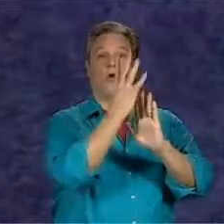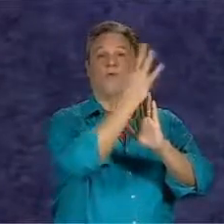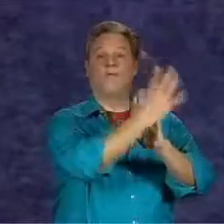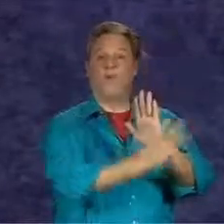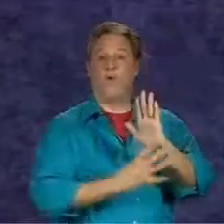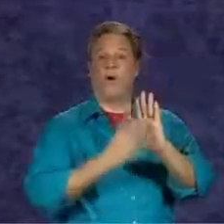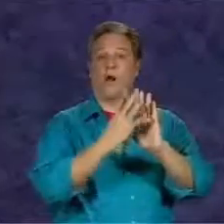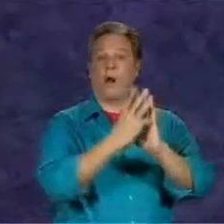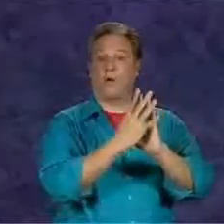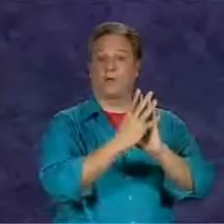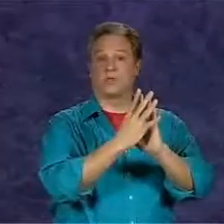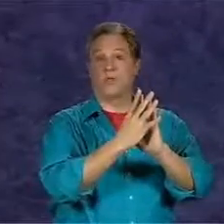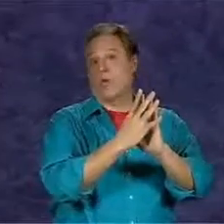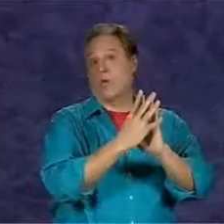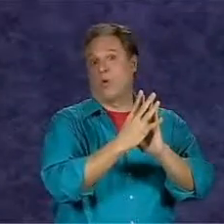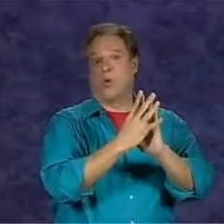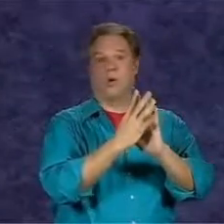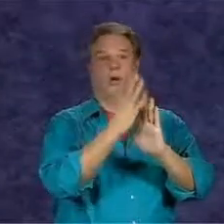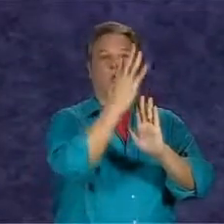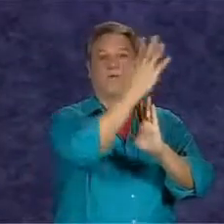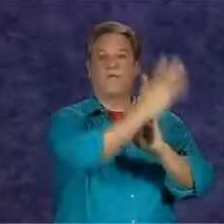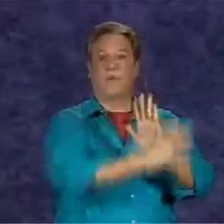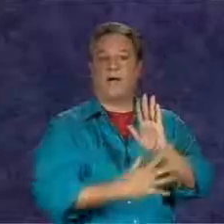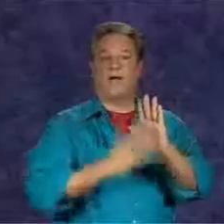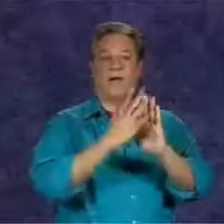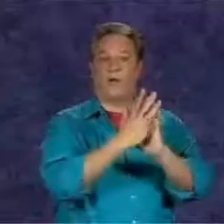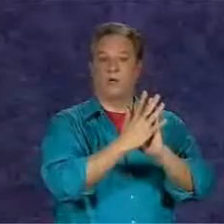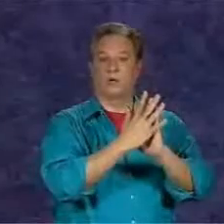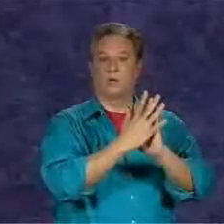4 hours, or 5 hours.